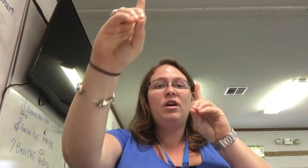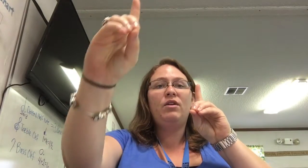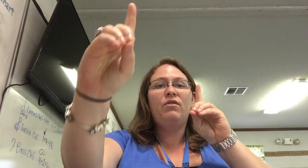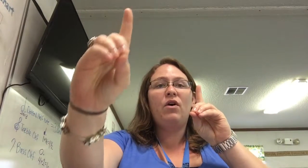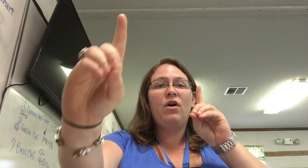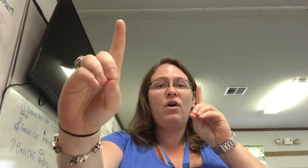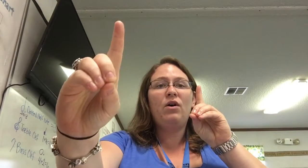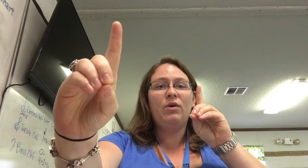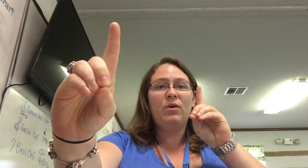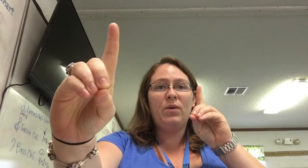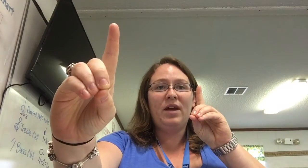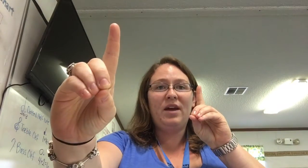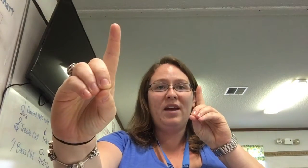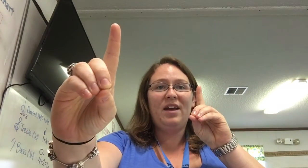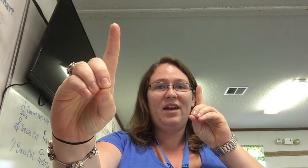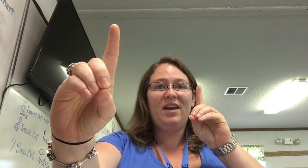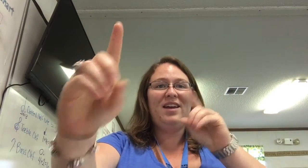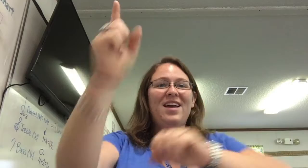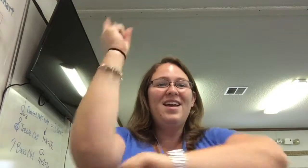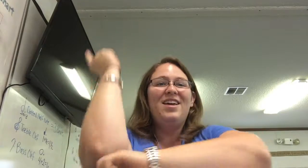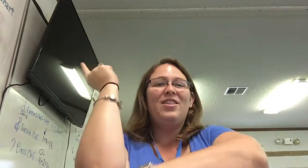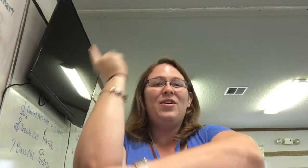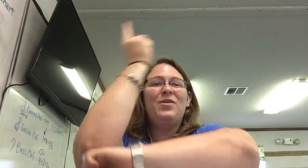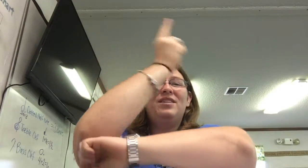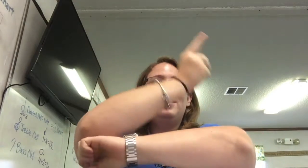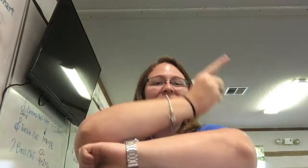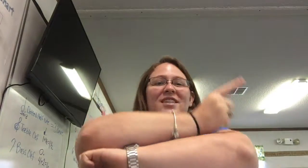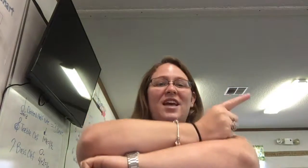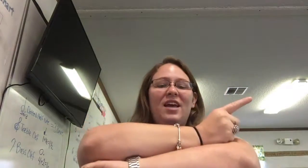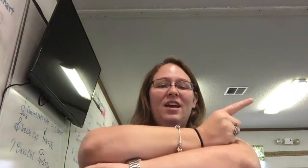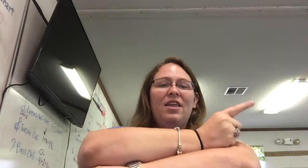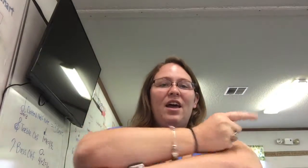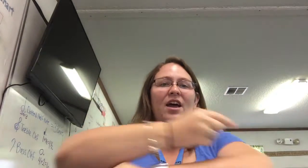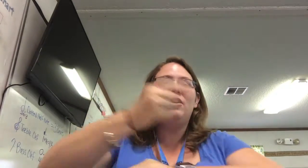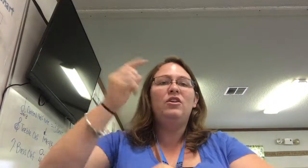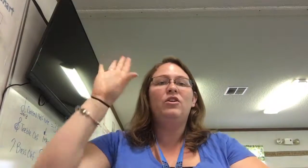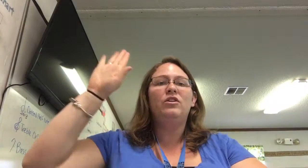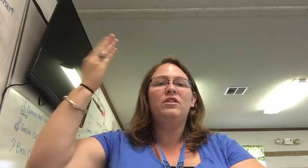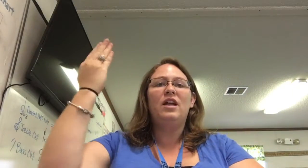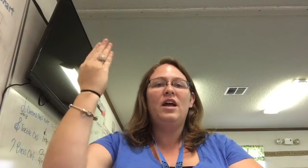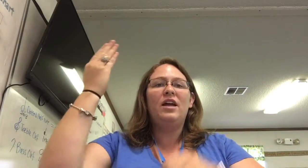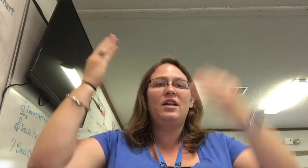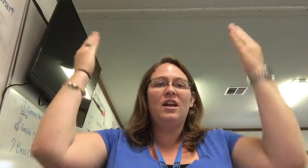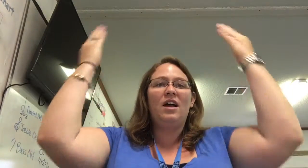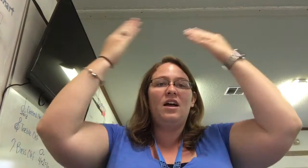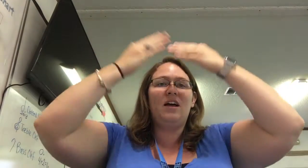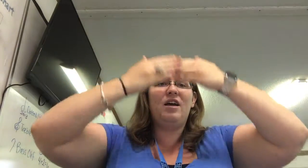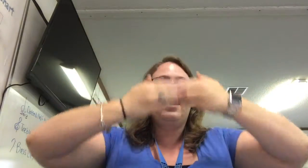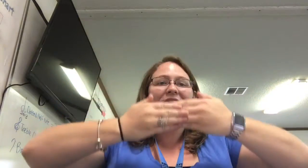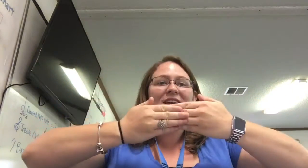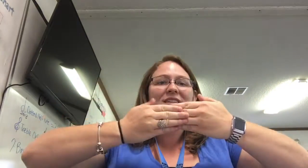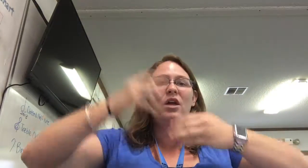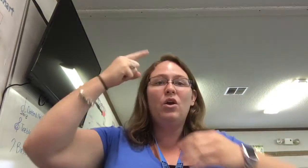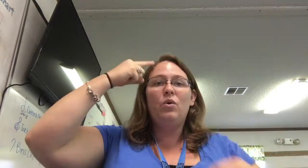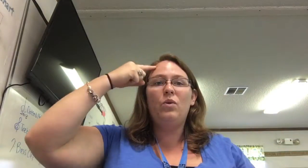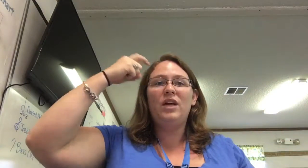far away. There was a day that looked like night we